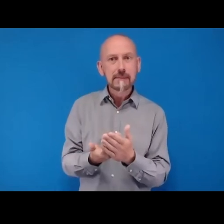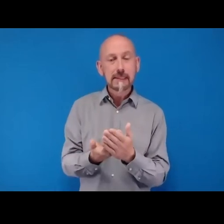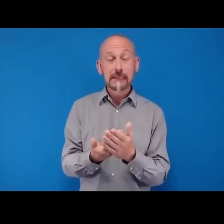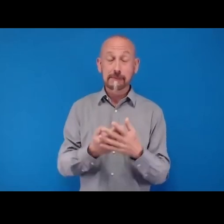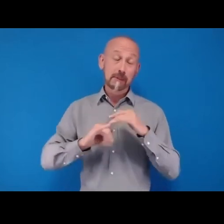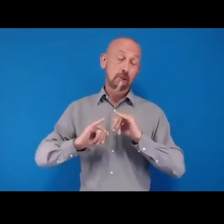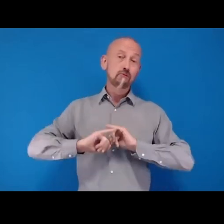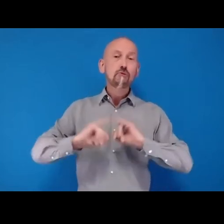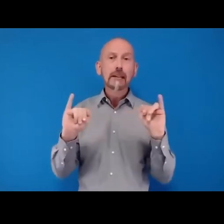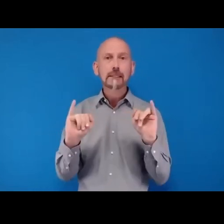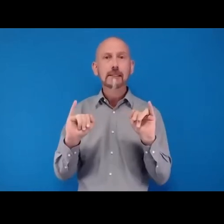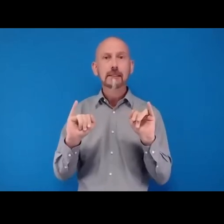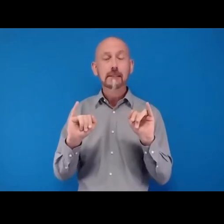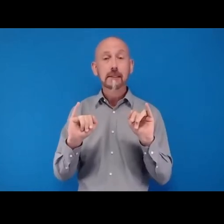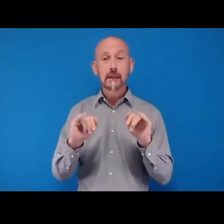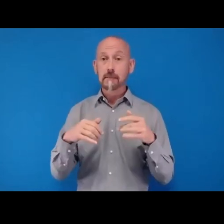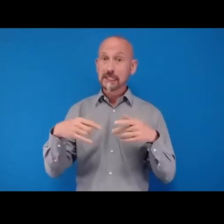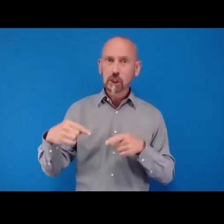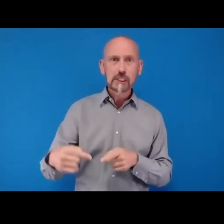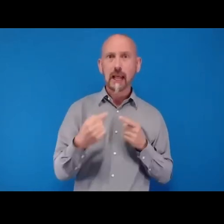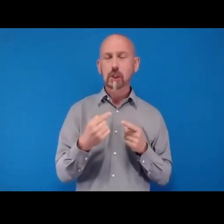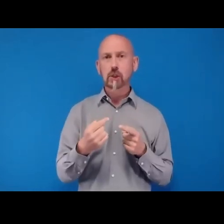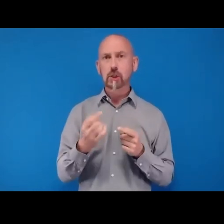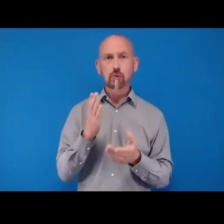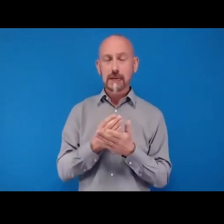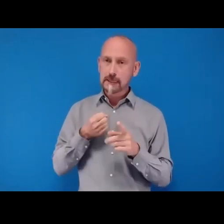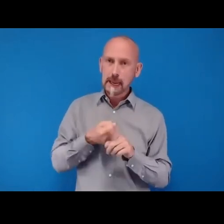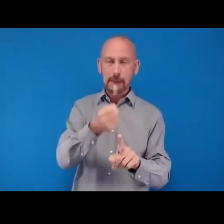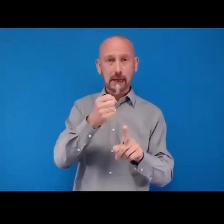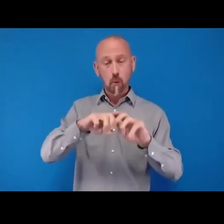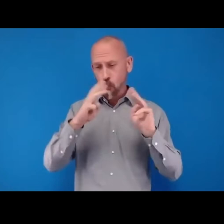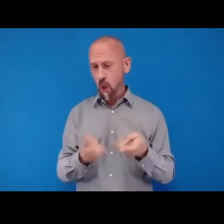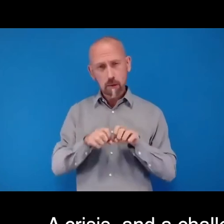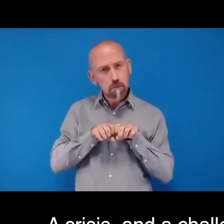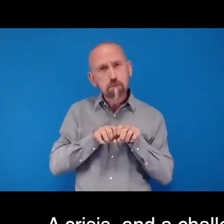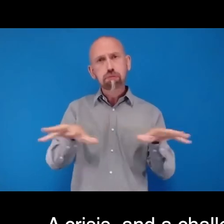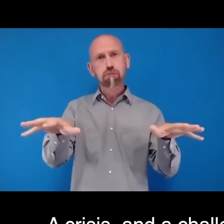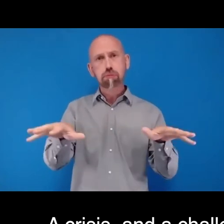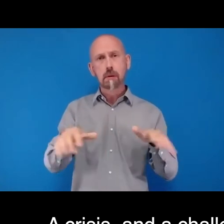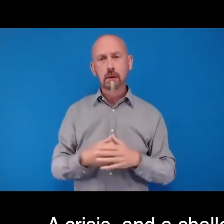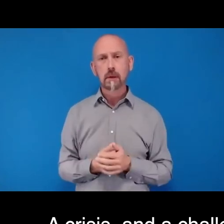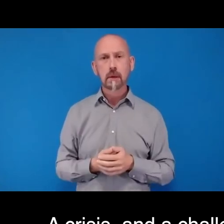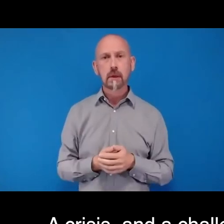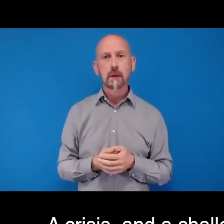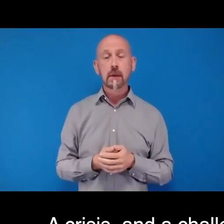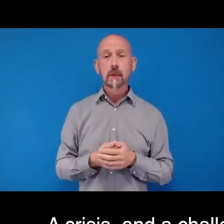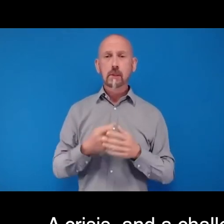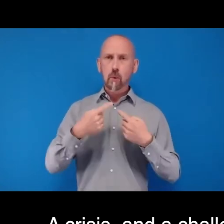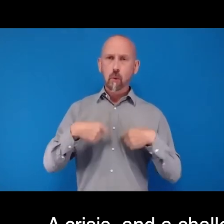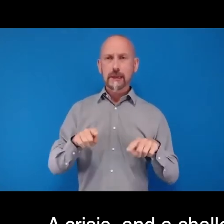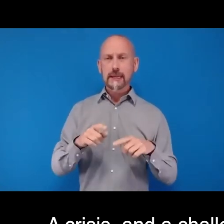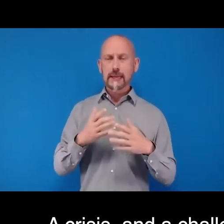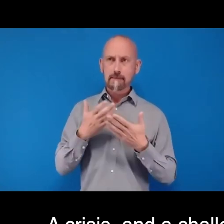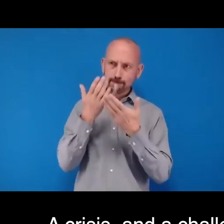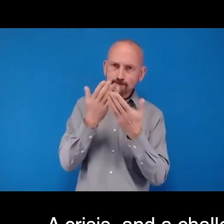and a challenge affecting every corner of the globe. And we offer our thoughts and best wishes to